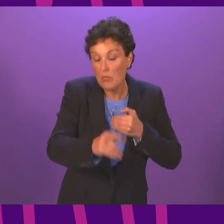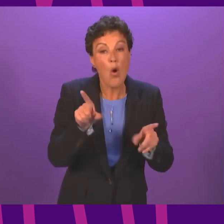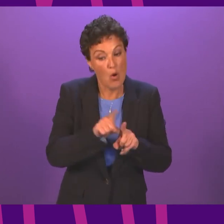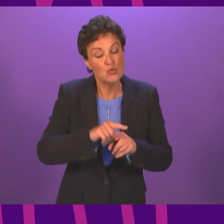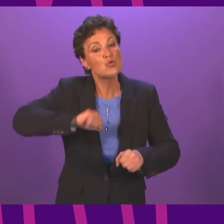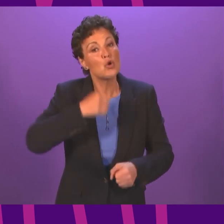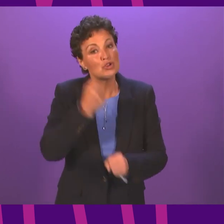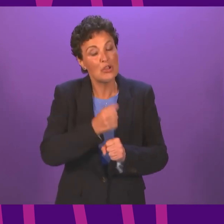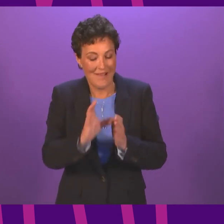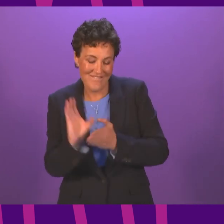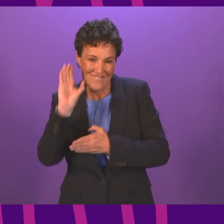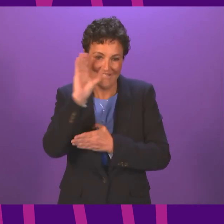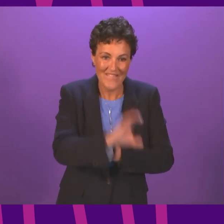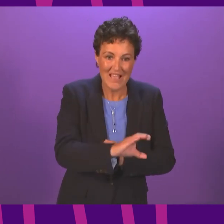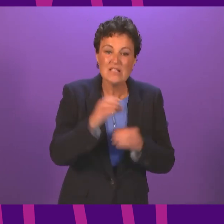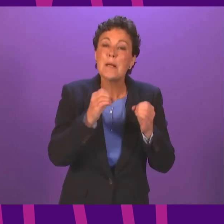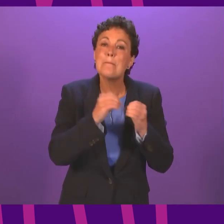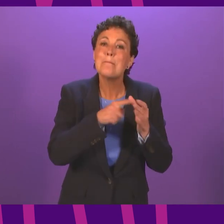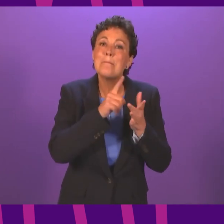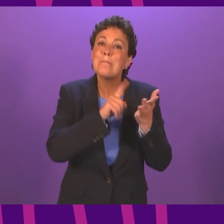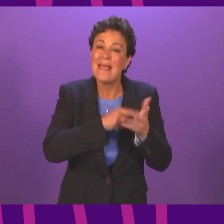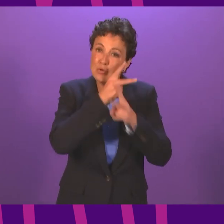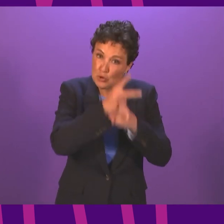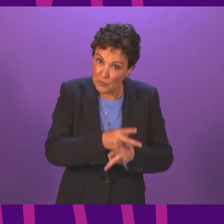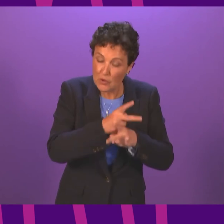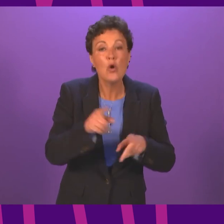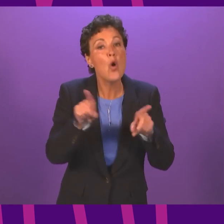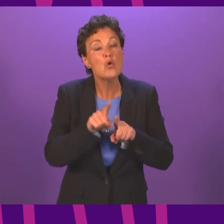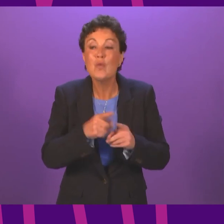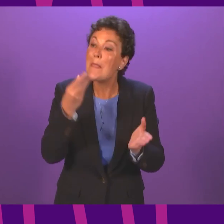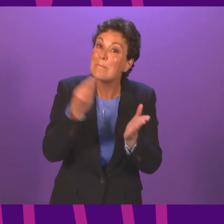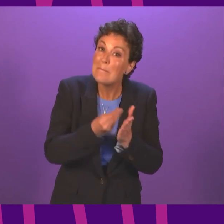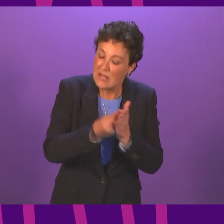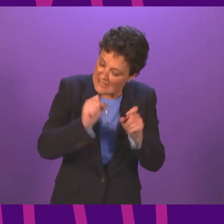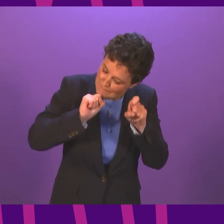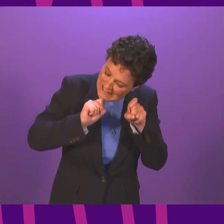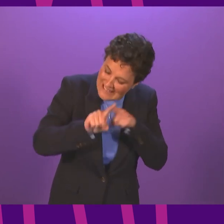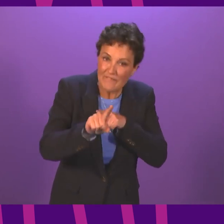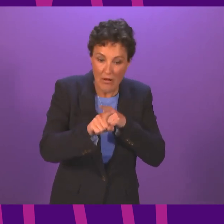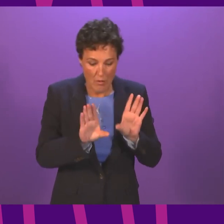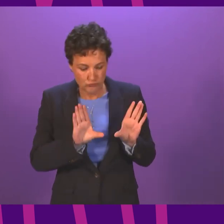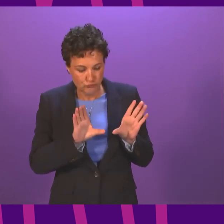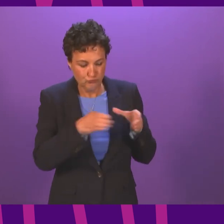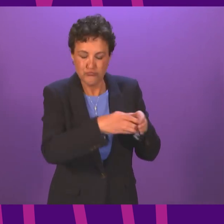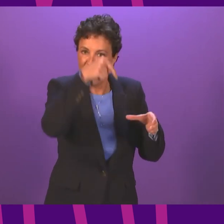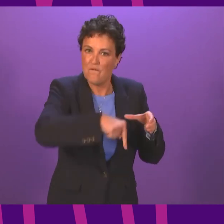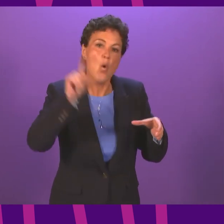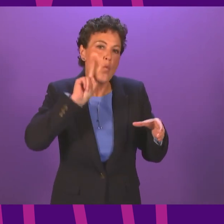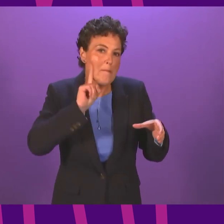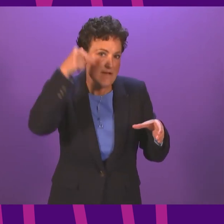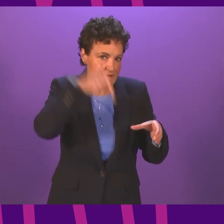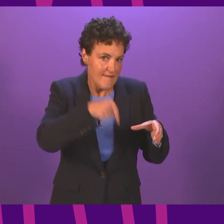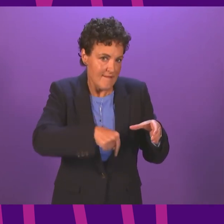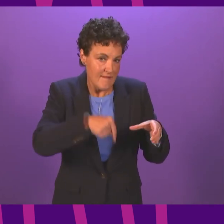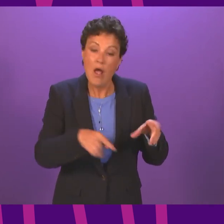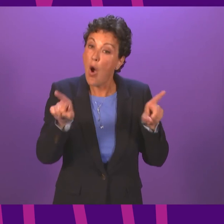that the Scottish Government is making on bail supervision with money specifically ring fenced to support women in that and also our